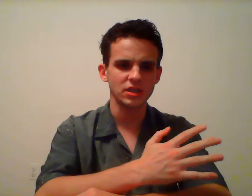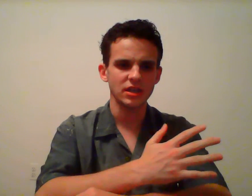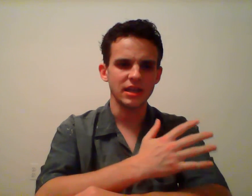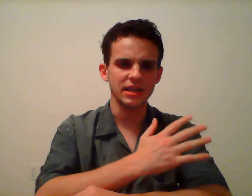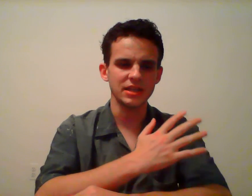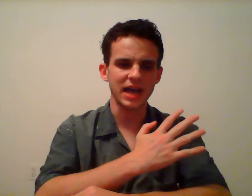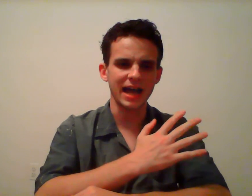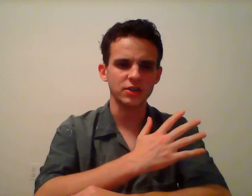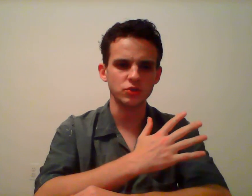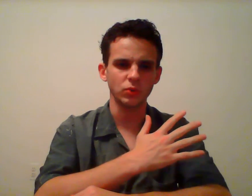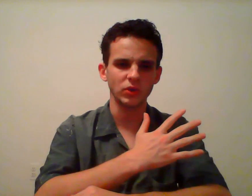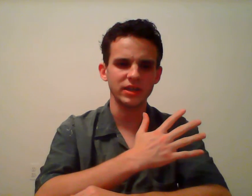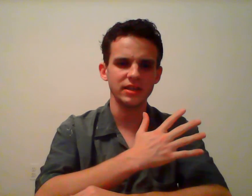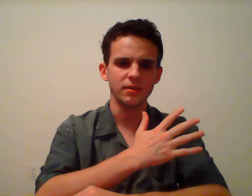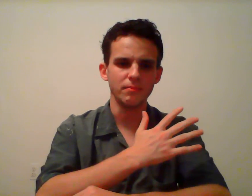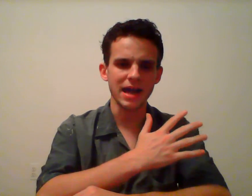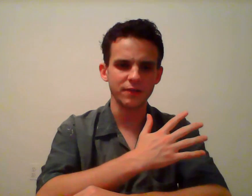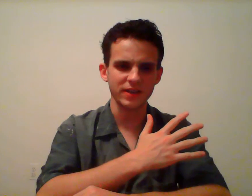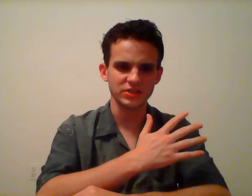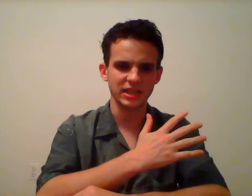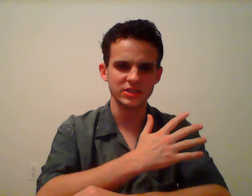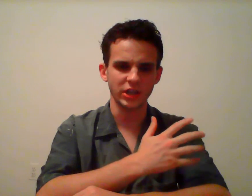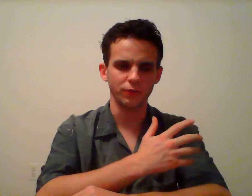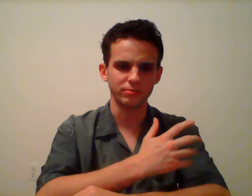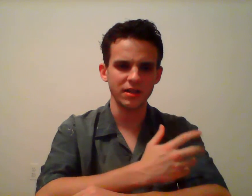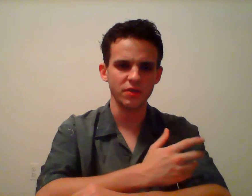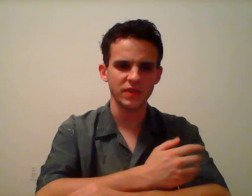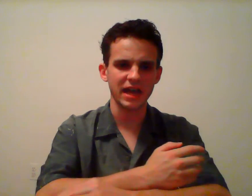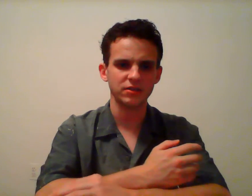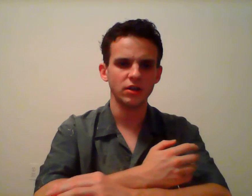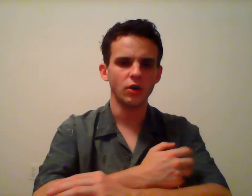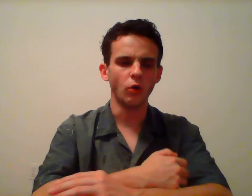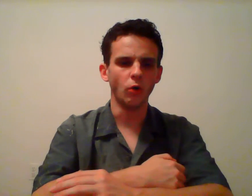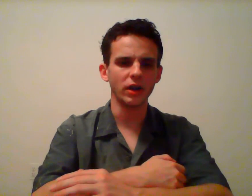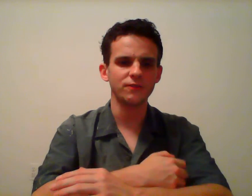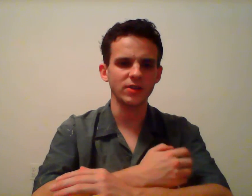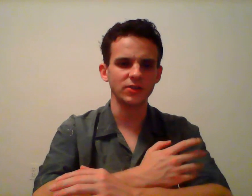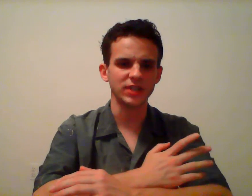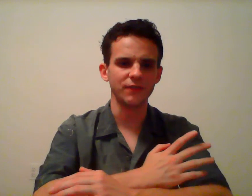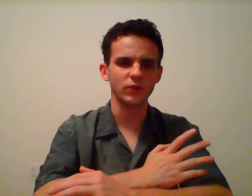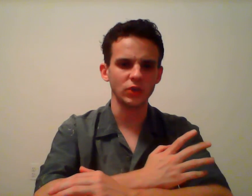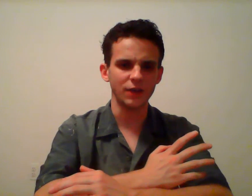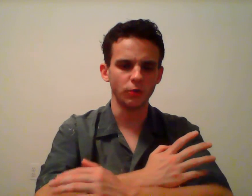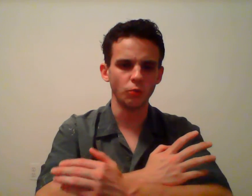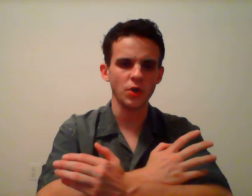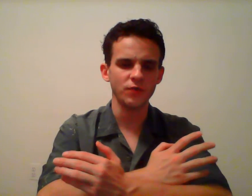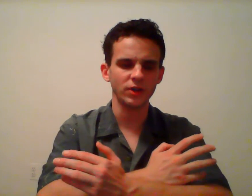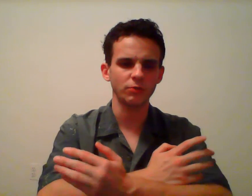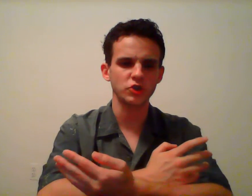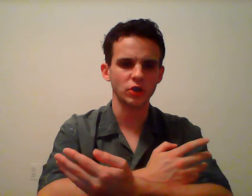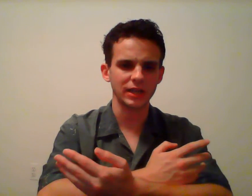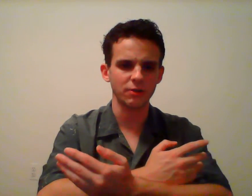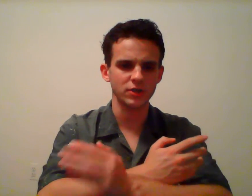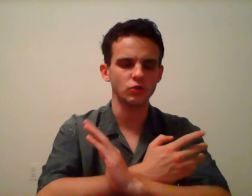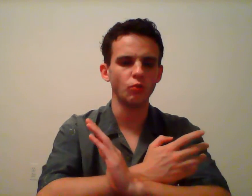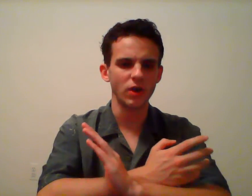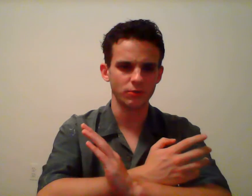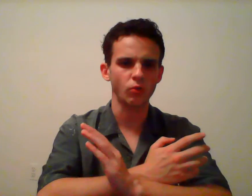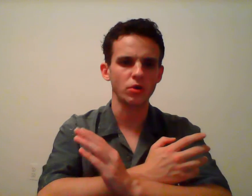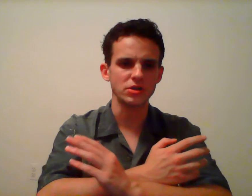is actually manifesting itself rather than that on a philosophical level we feel that we should allow this whether or